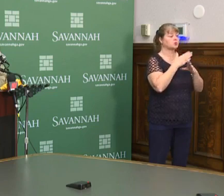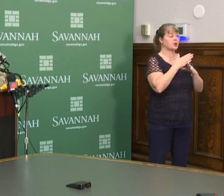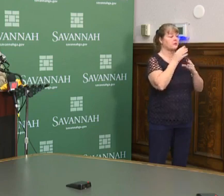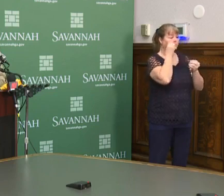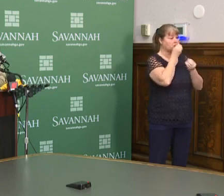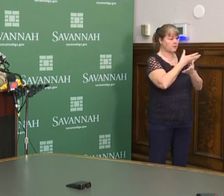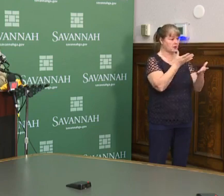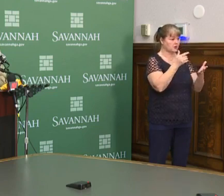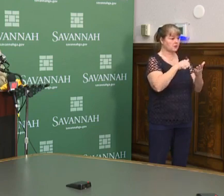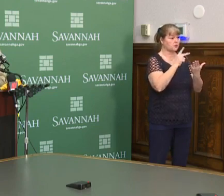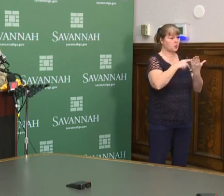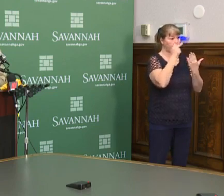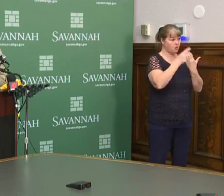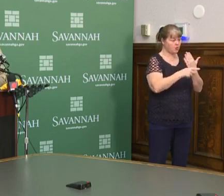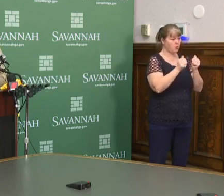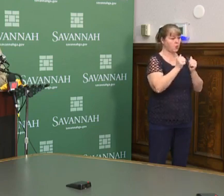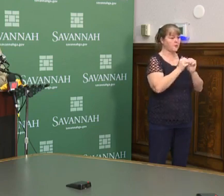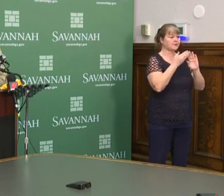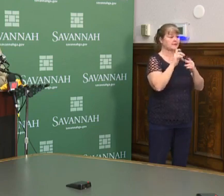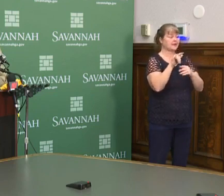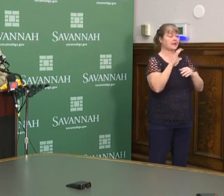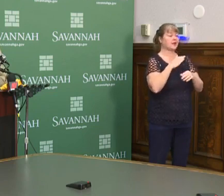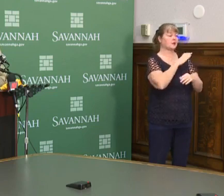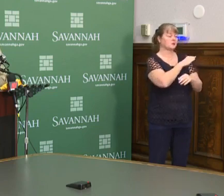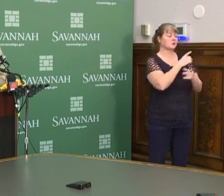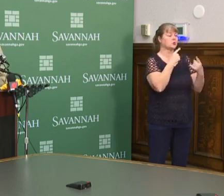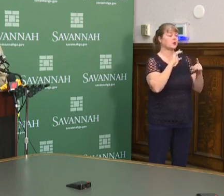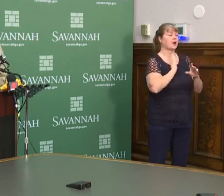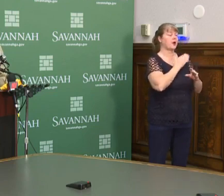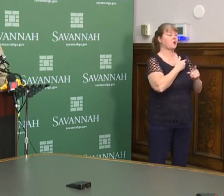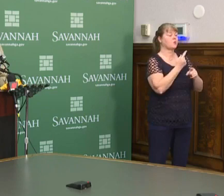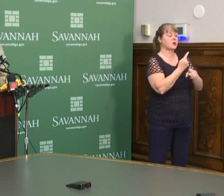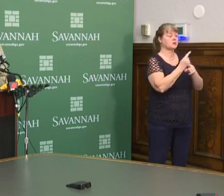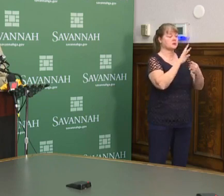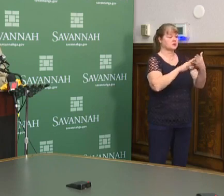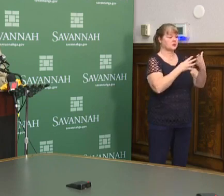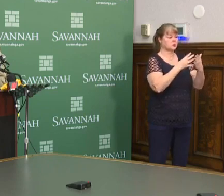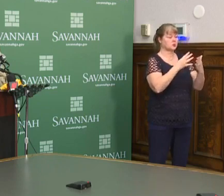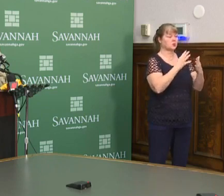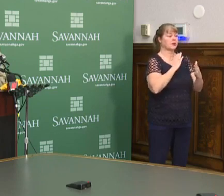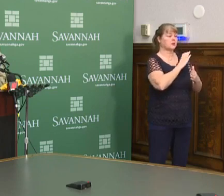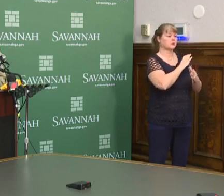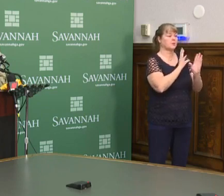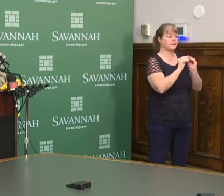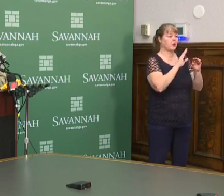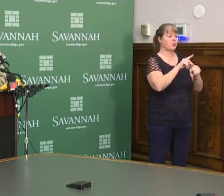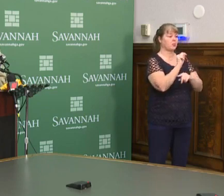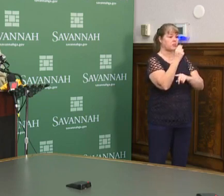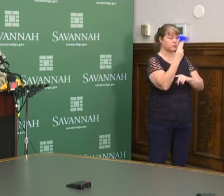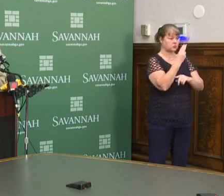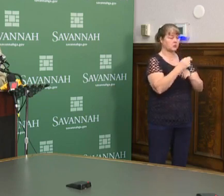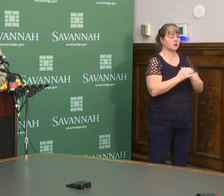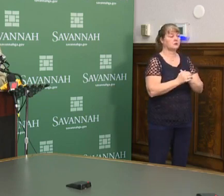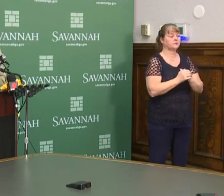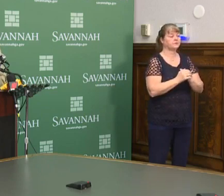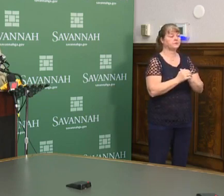details of this program with the city council during our regularly scheduled council meeting on thursday.